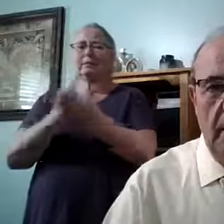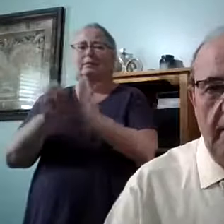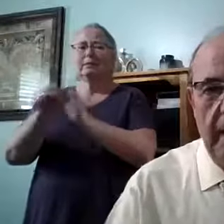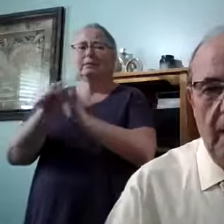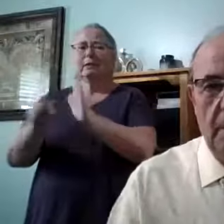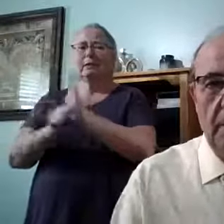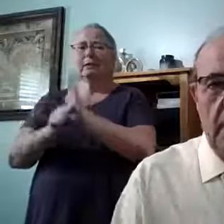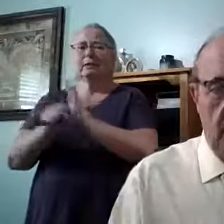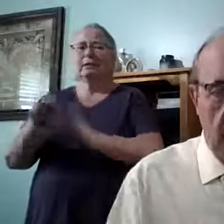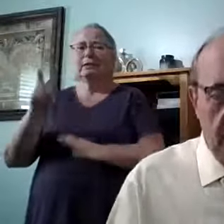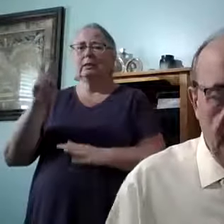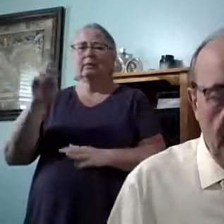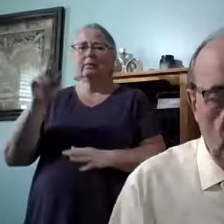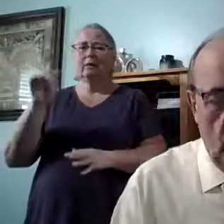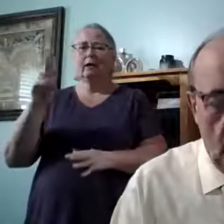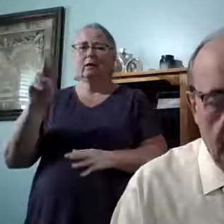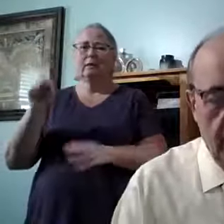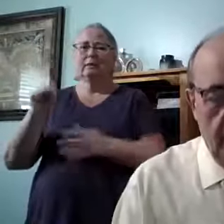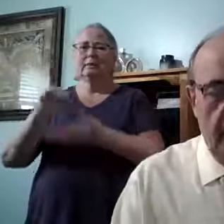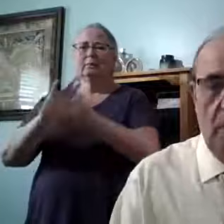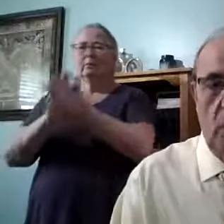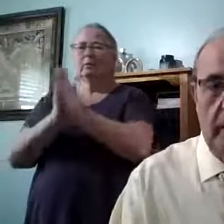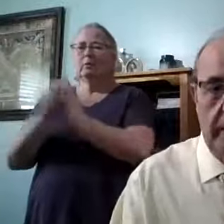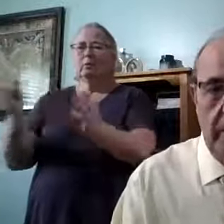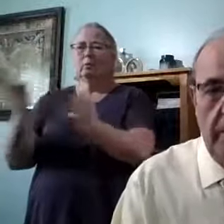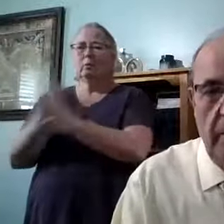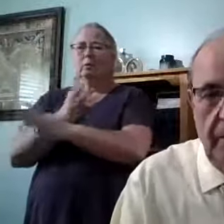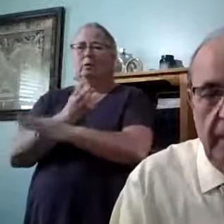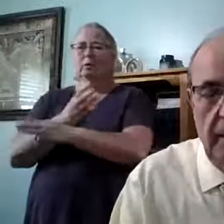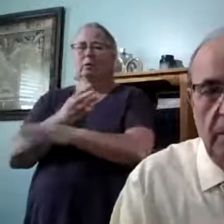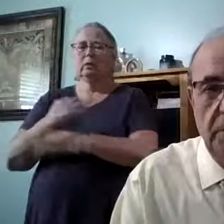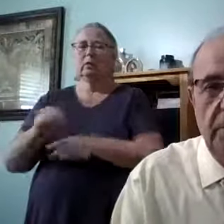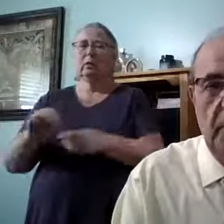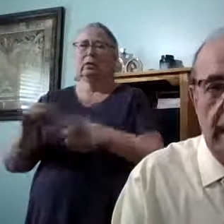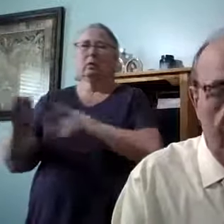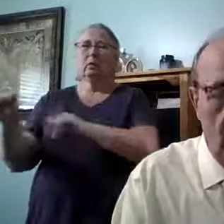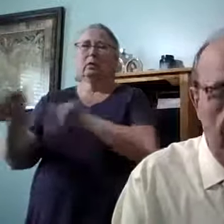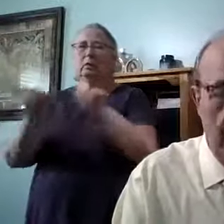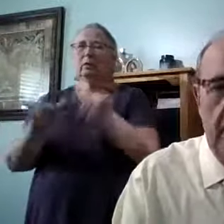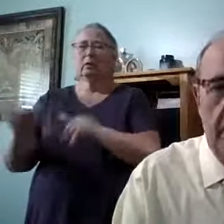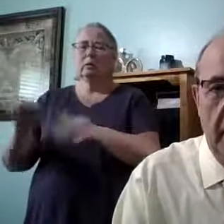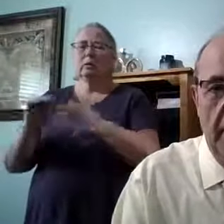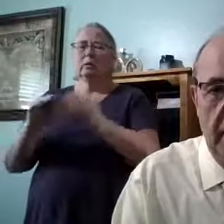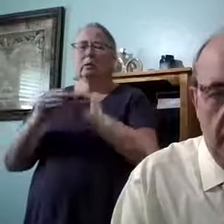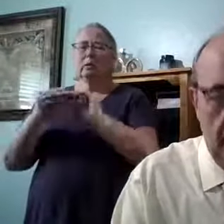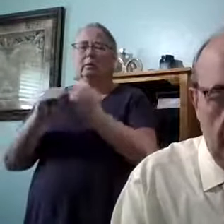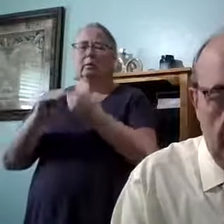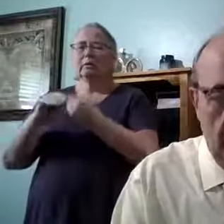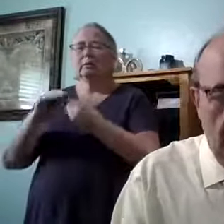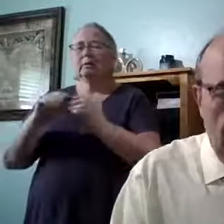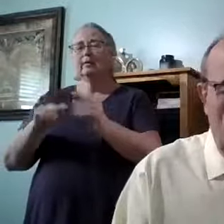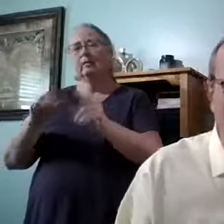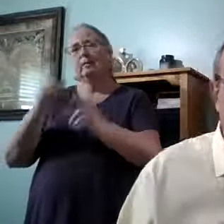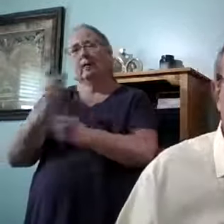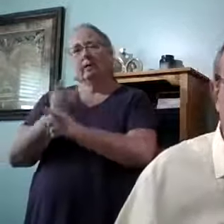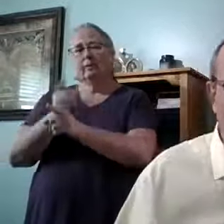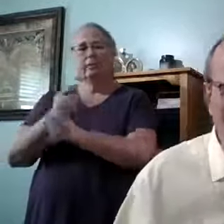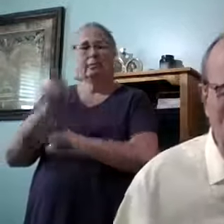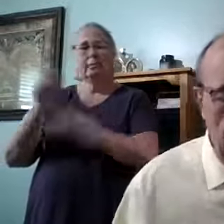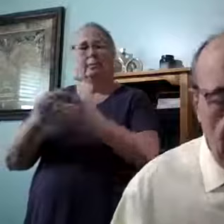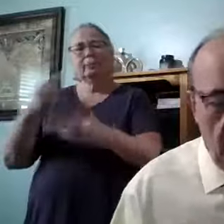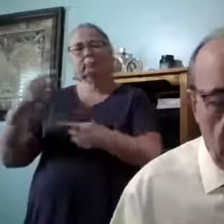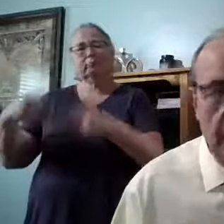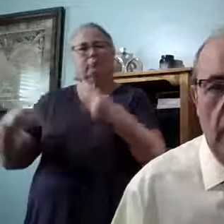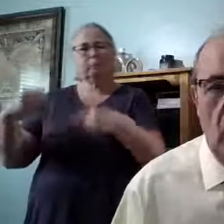virus problem is getting worse, according to their figures, if they're accurate, and that might be debatable. But